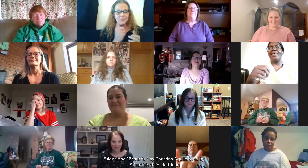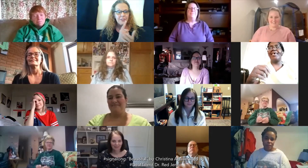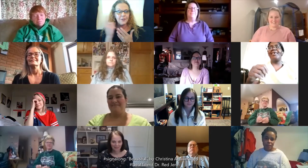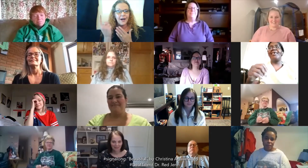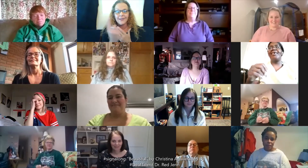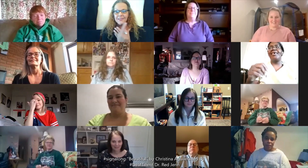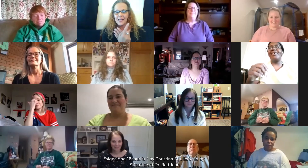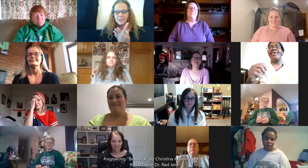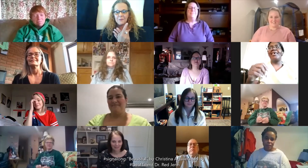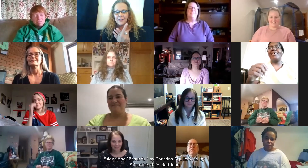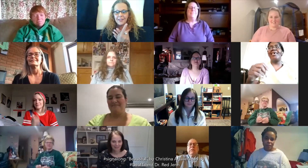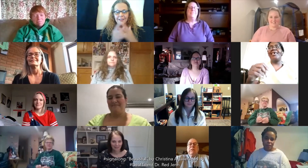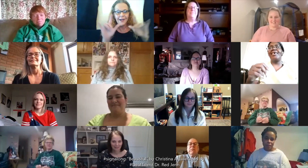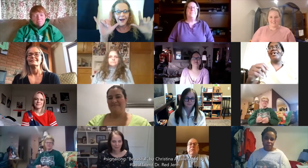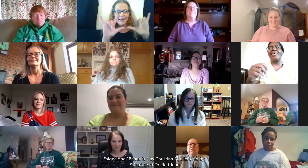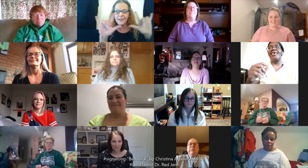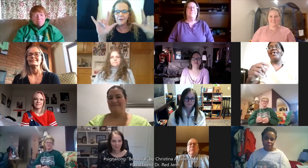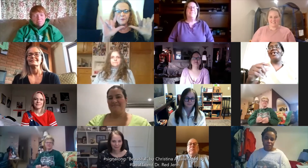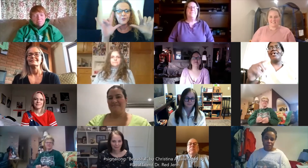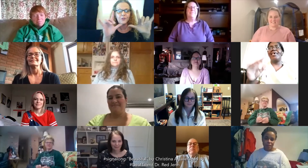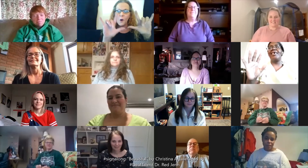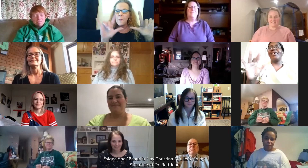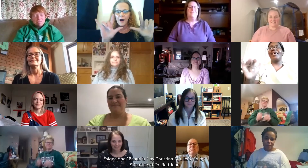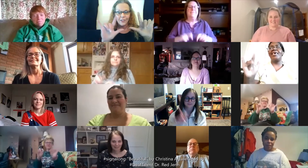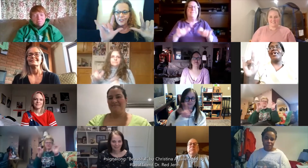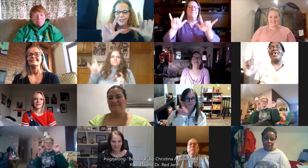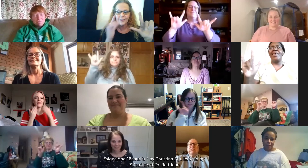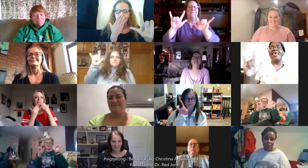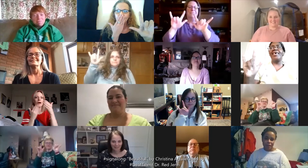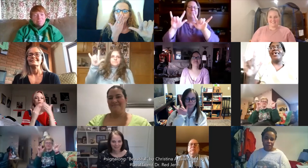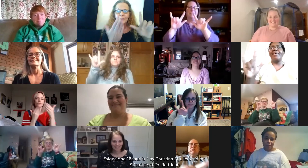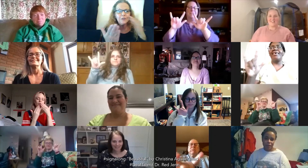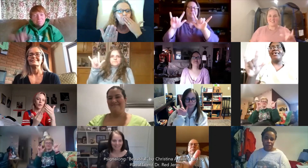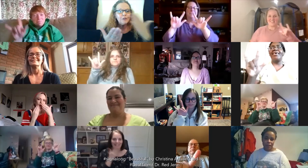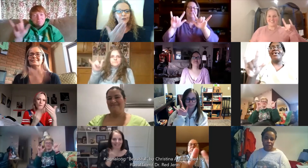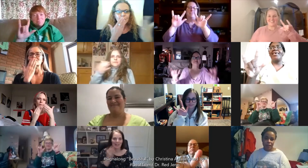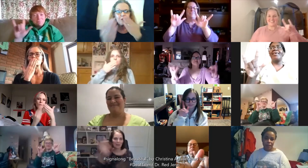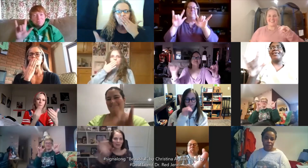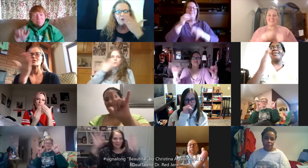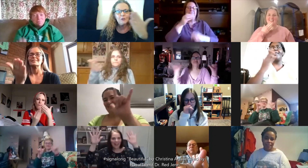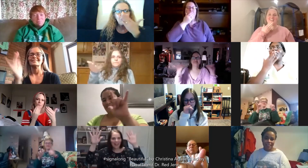see you guys next week i love you guys much you you